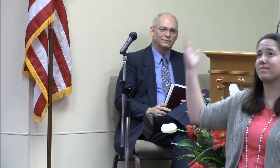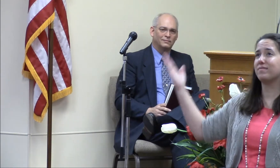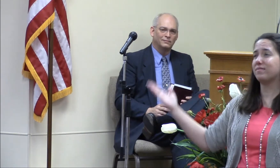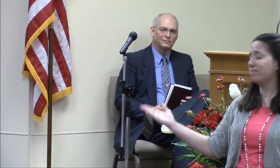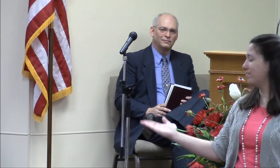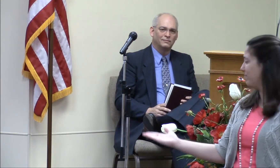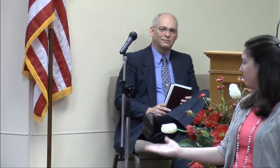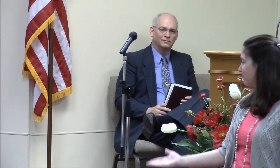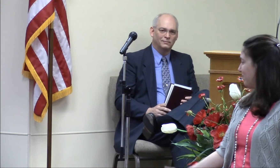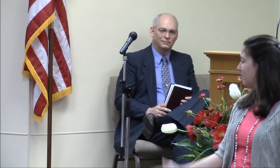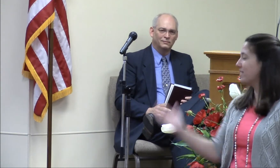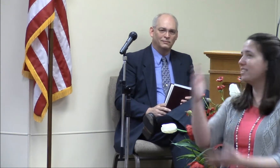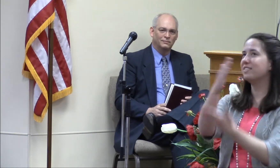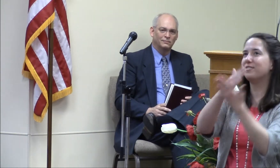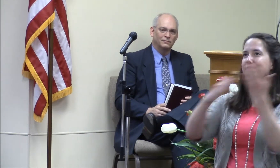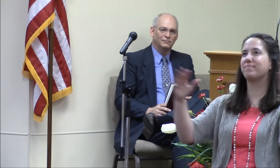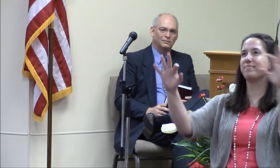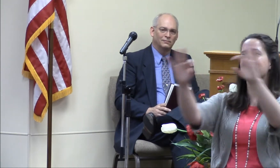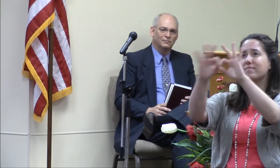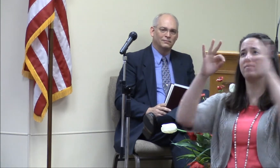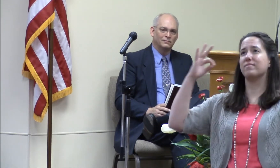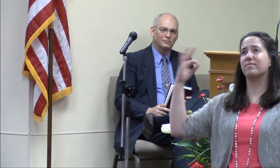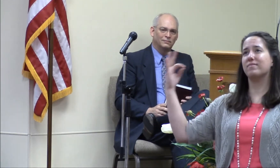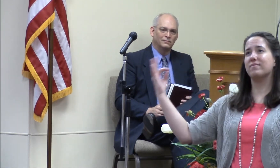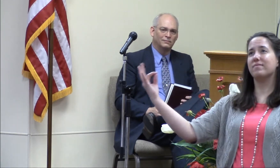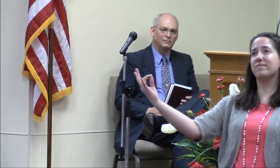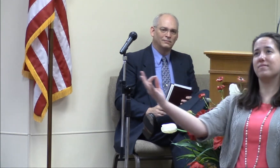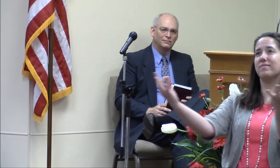Part of the family